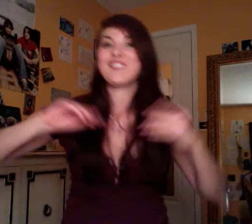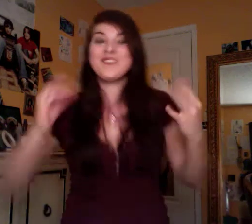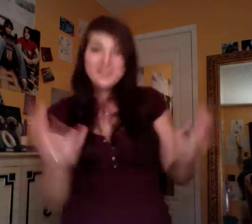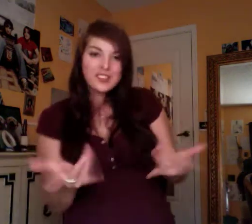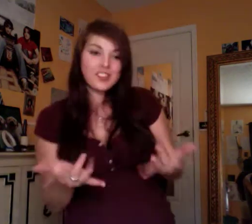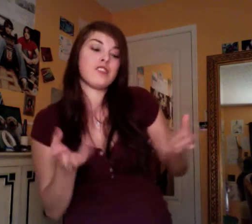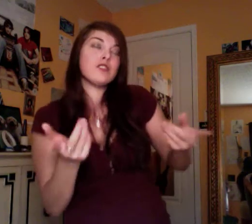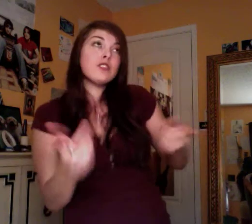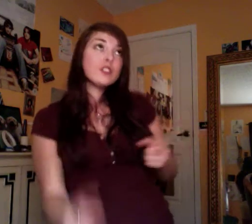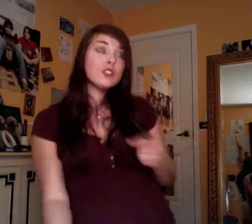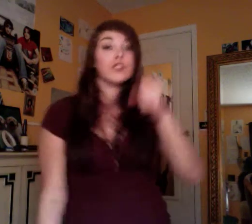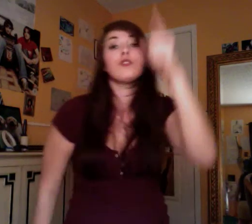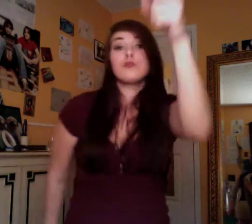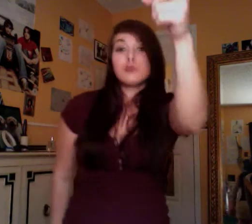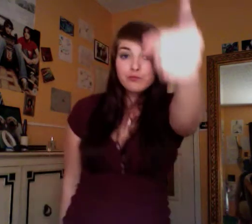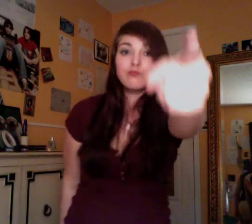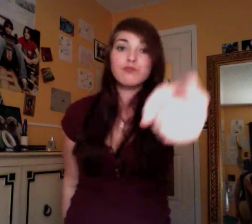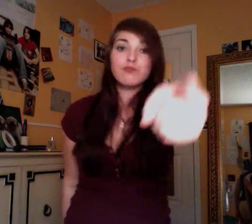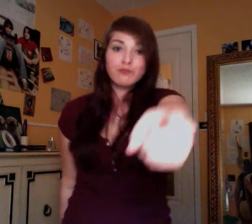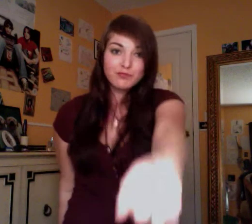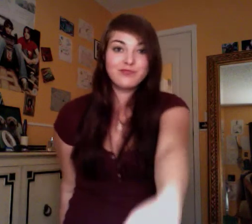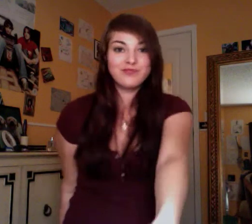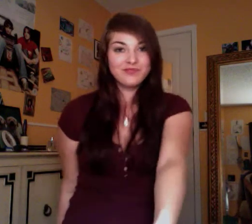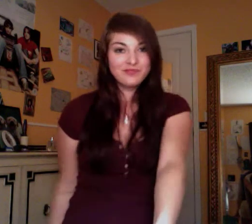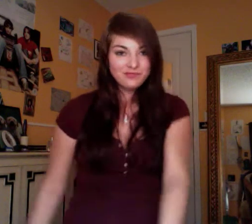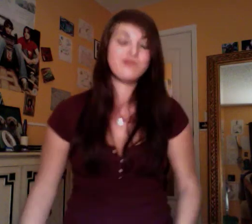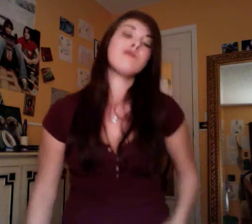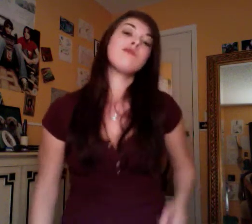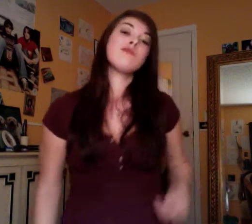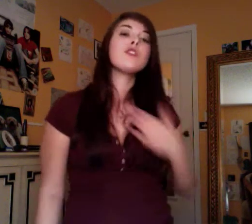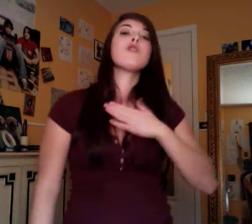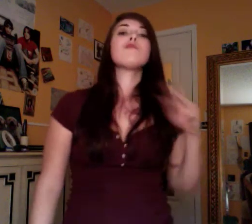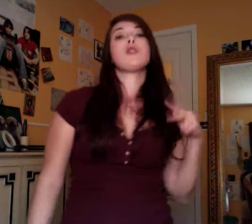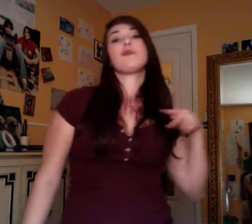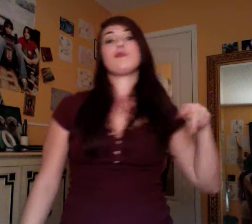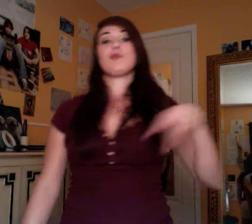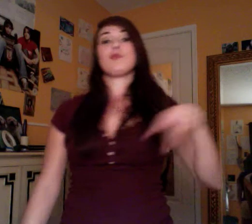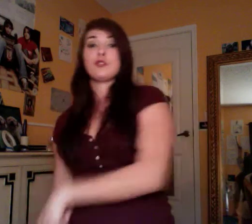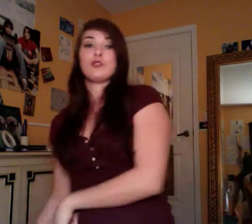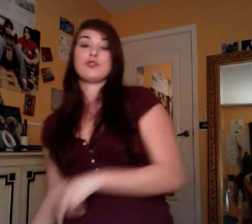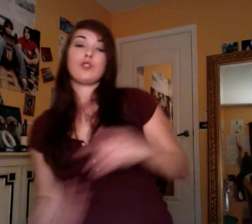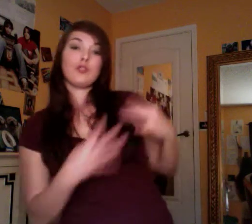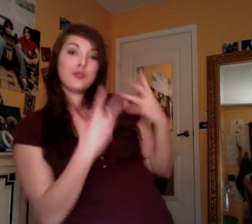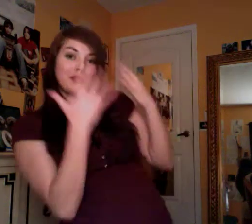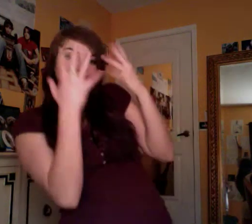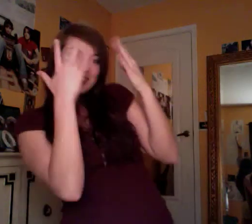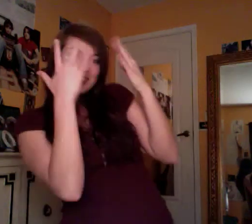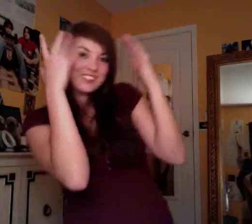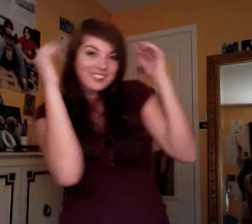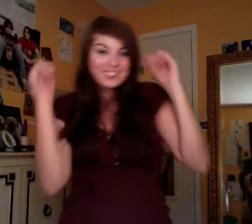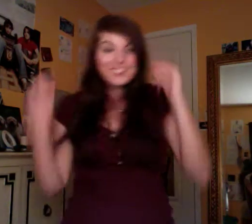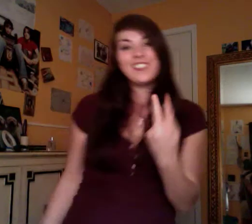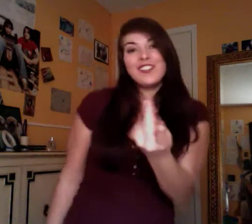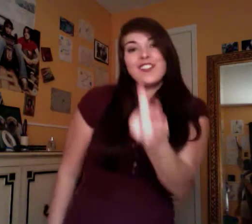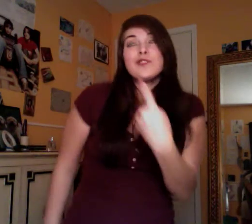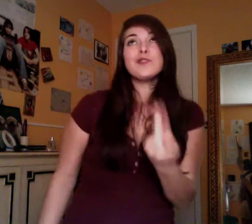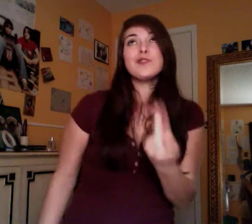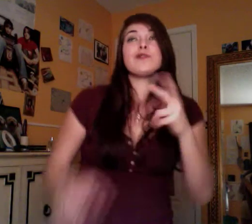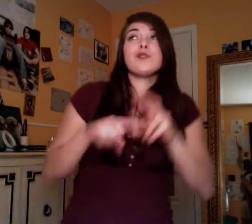awaits. You are, you are, my prince charming, let's